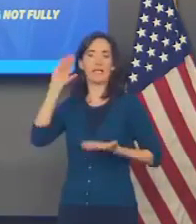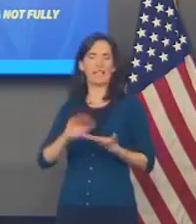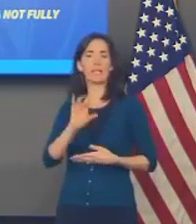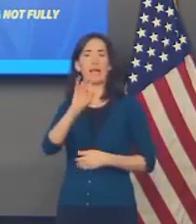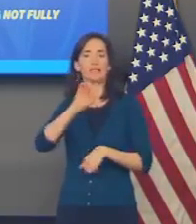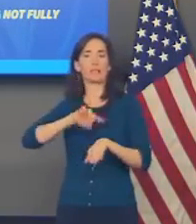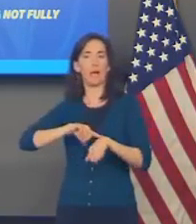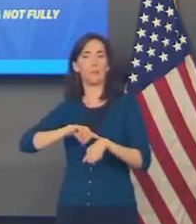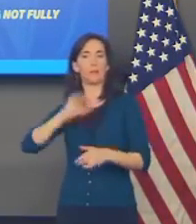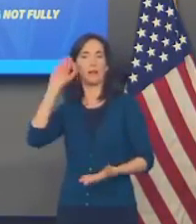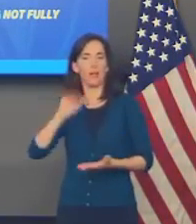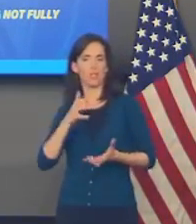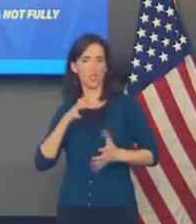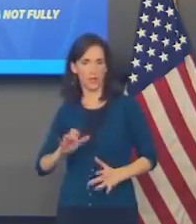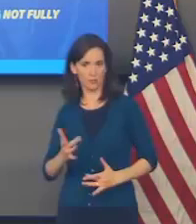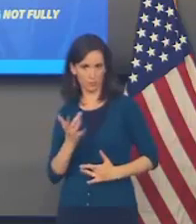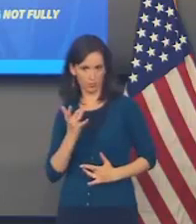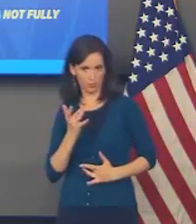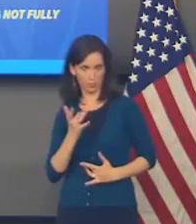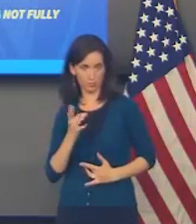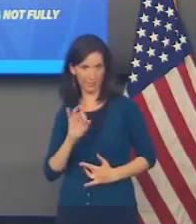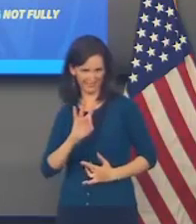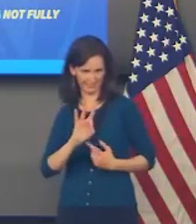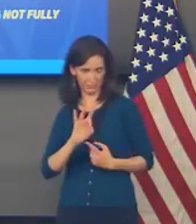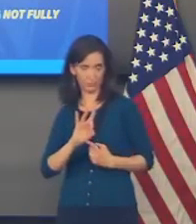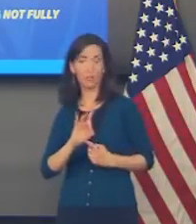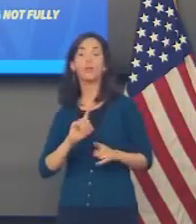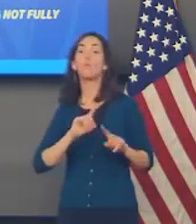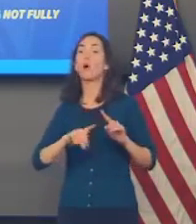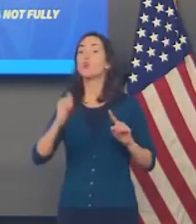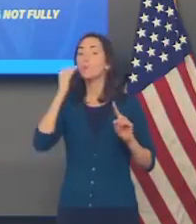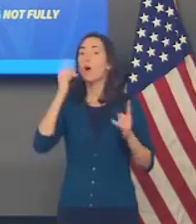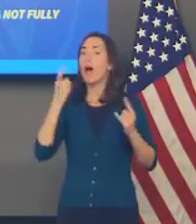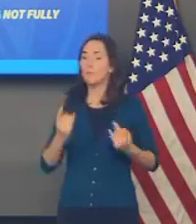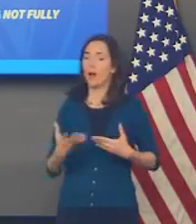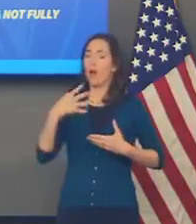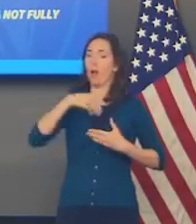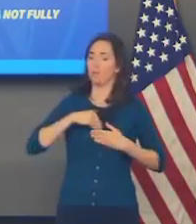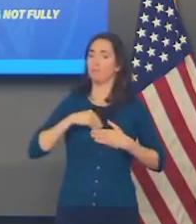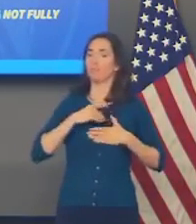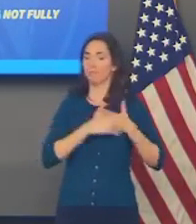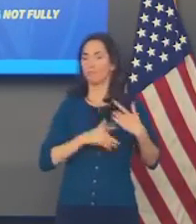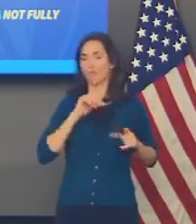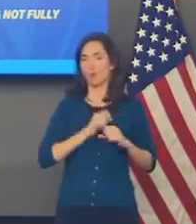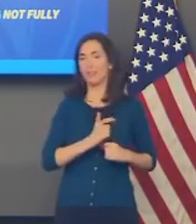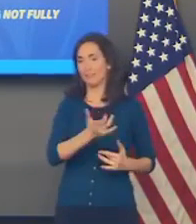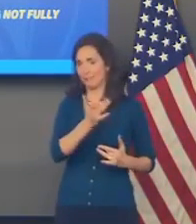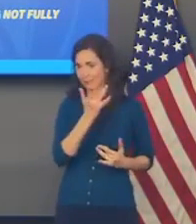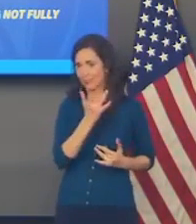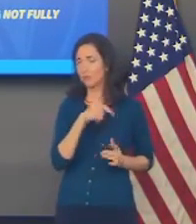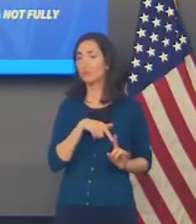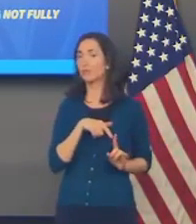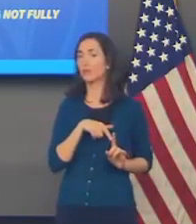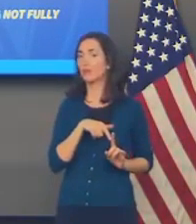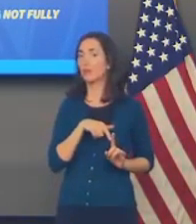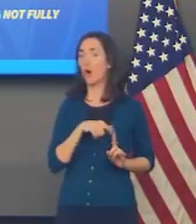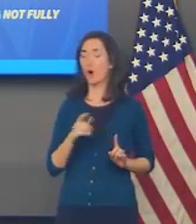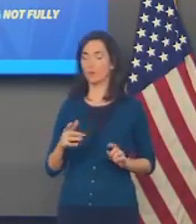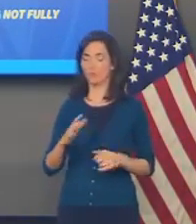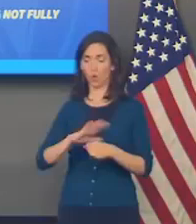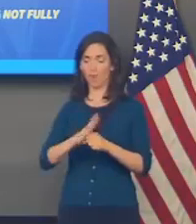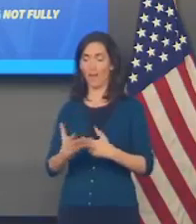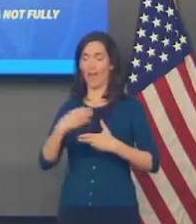infected, what the data suggests now is that the viral load, the amount of virus in your body is just as high